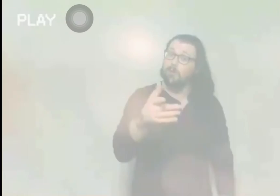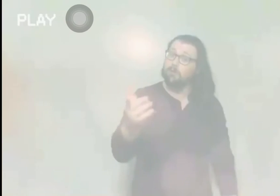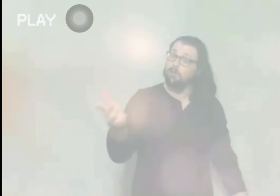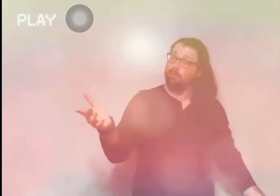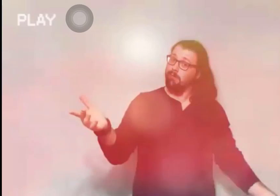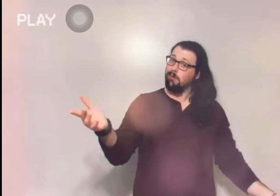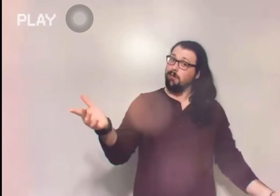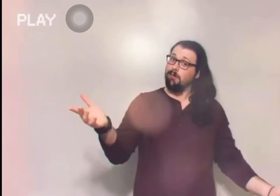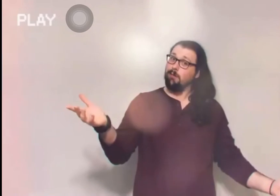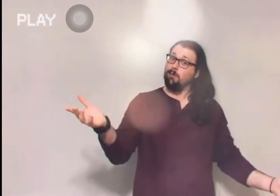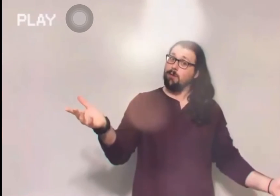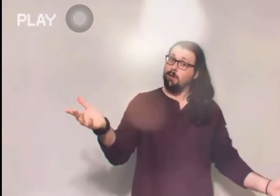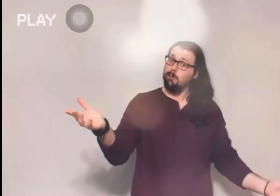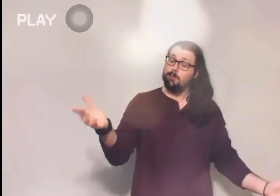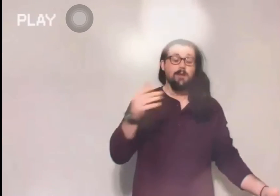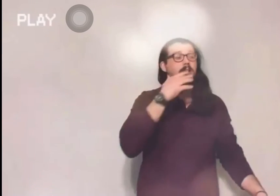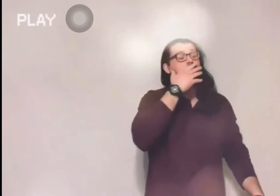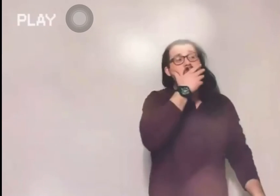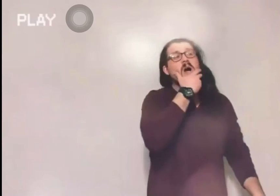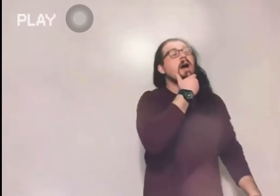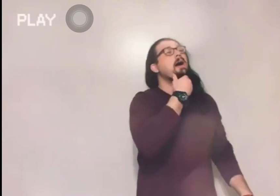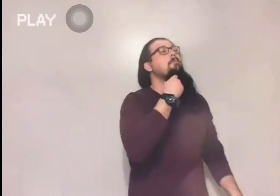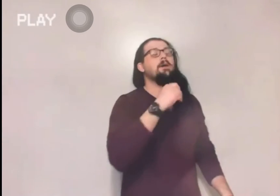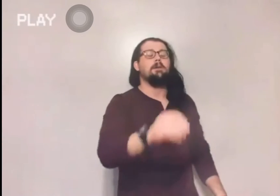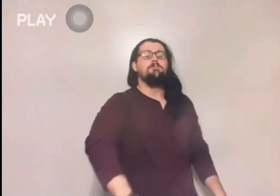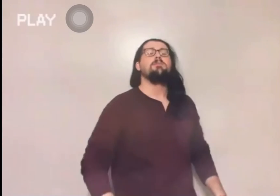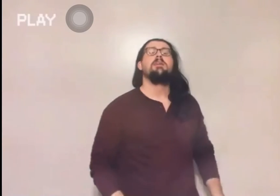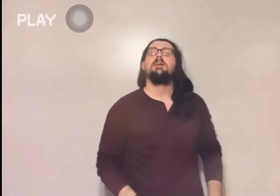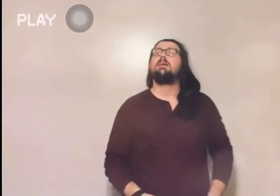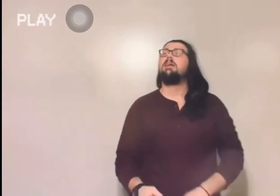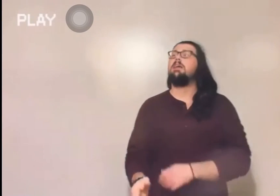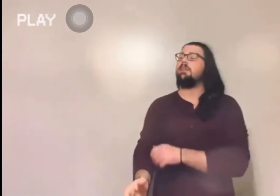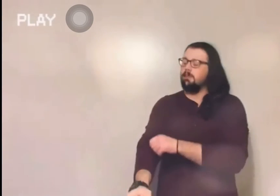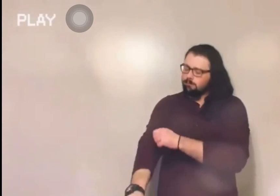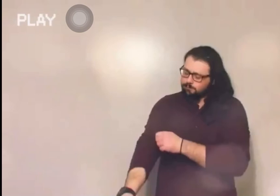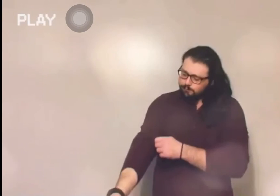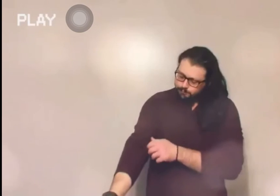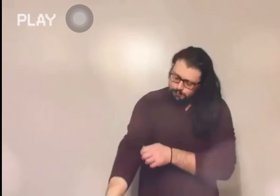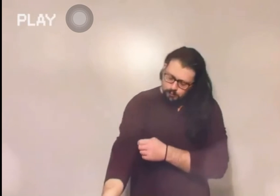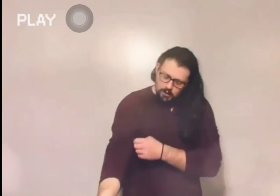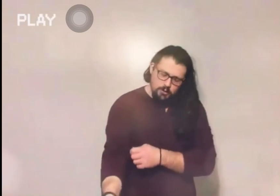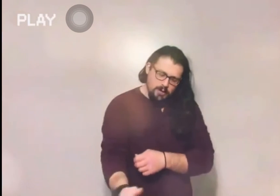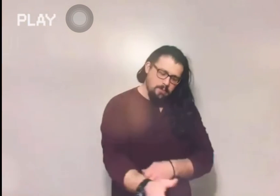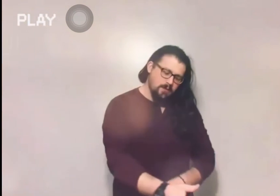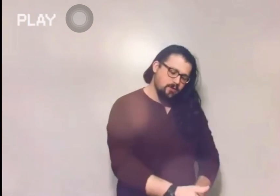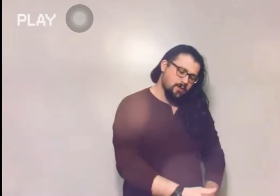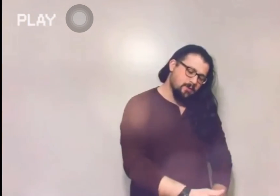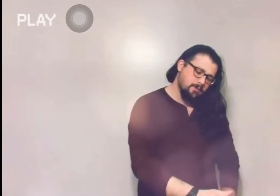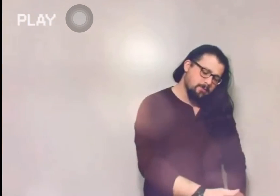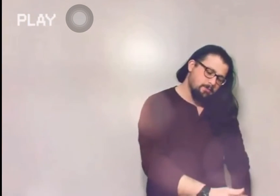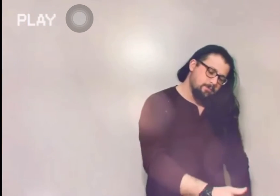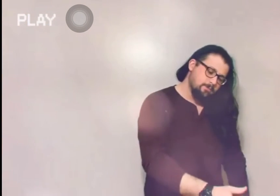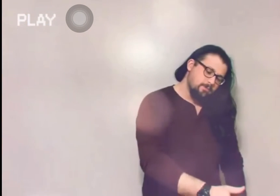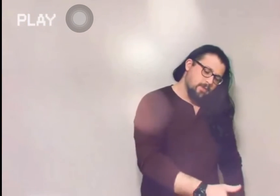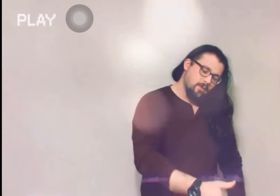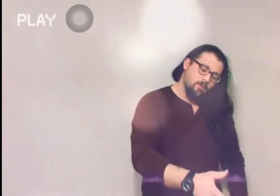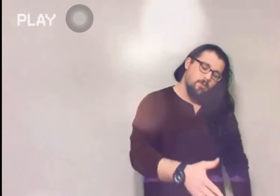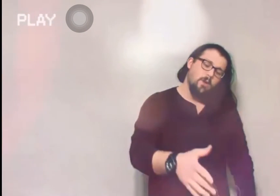West. Who knew? But Keith, you had mentioned we